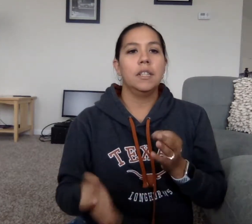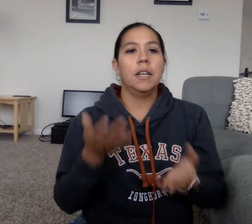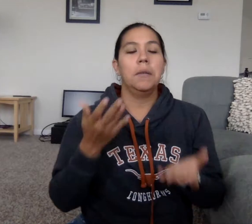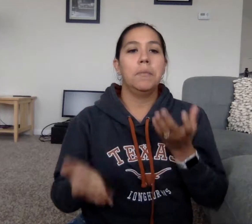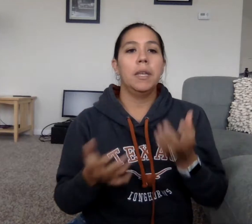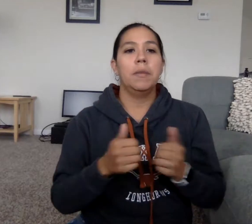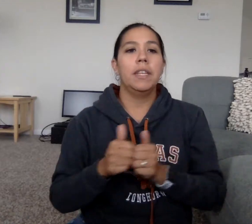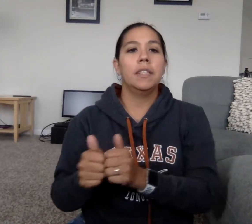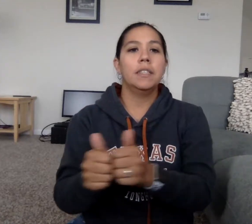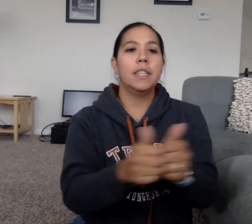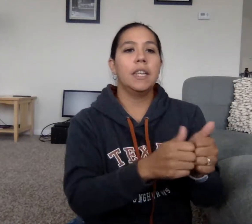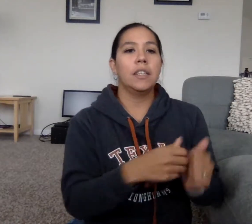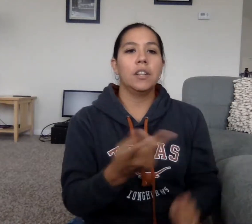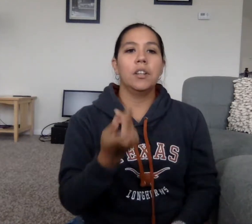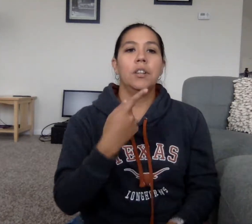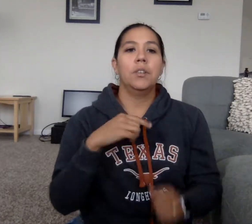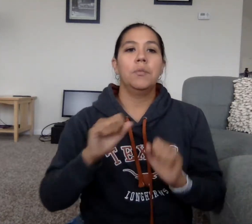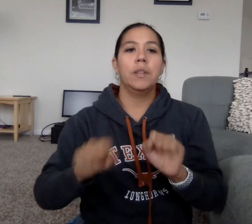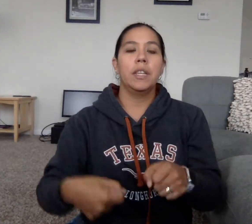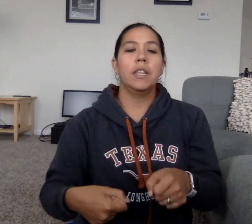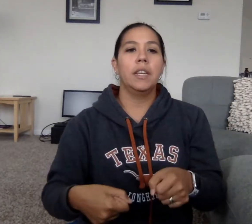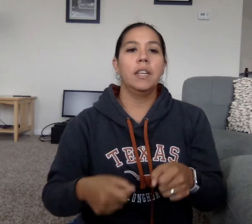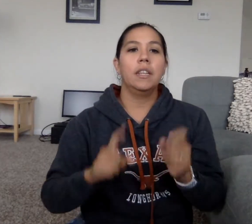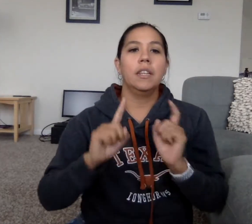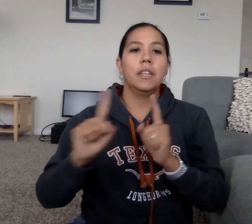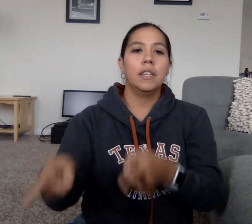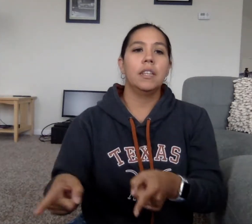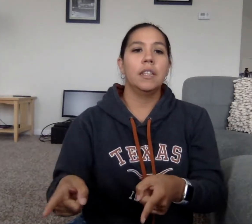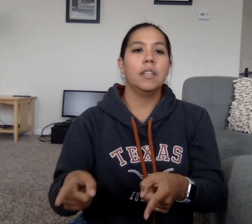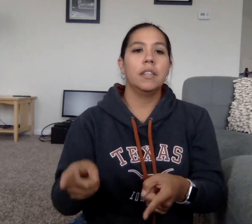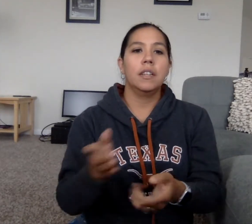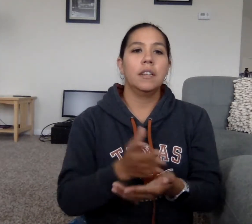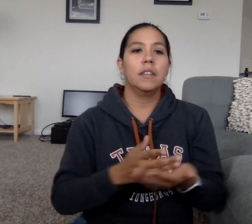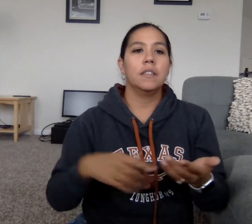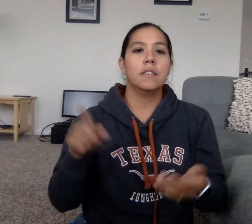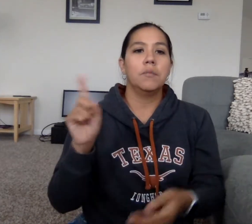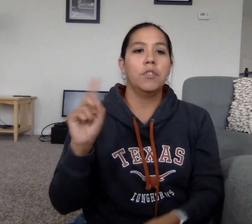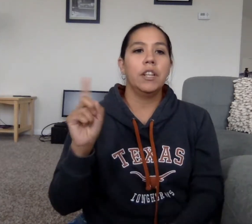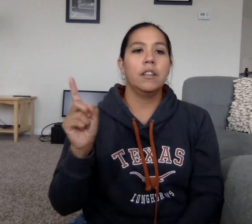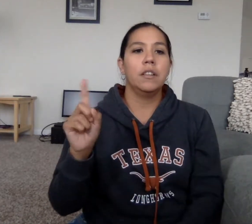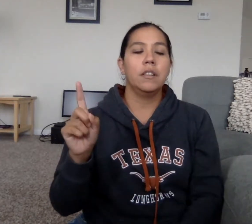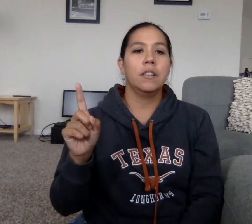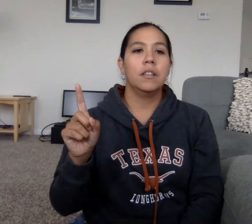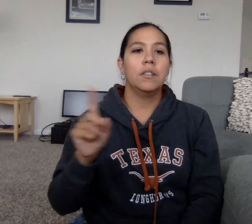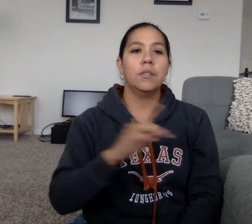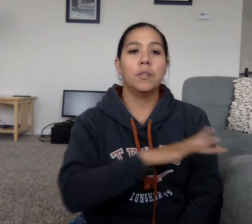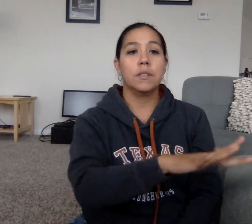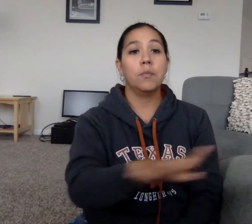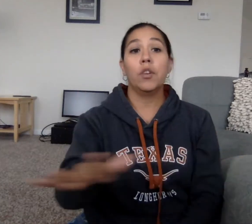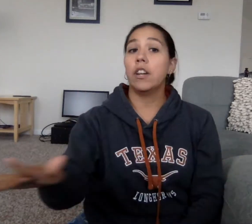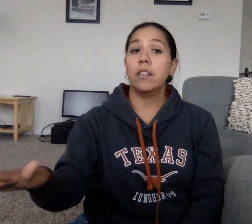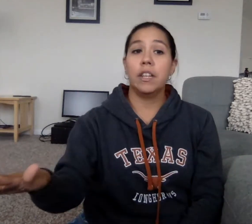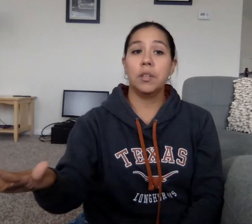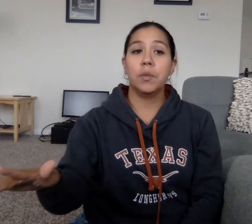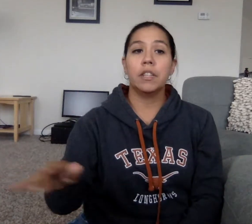Maybe together we can get somewhere or somewhere. Either one.